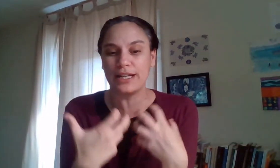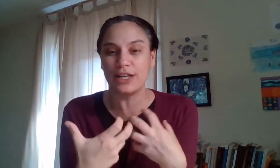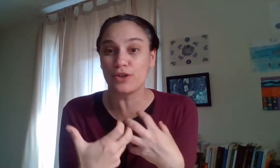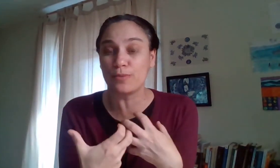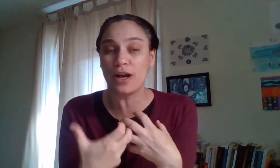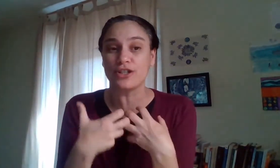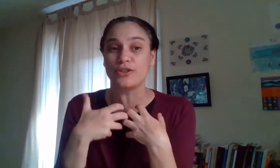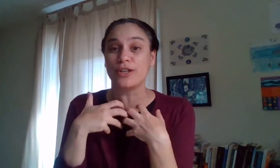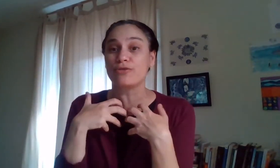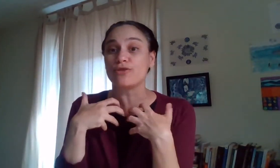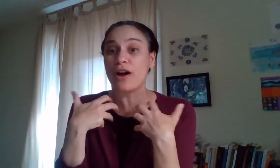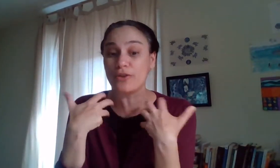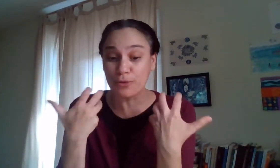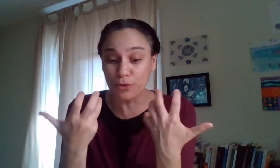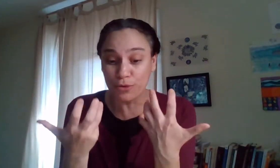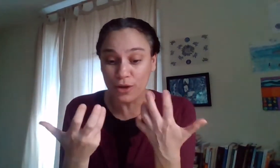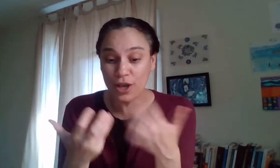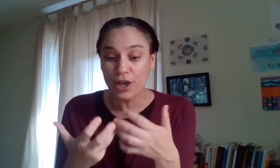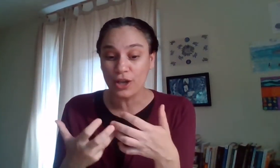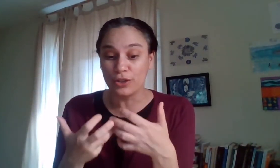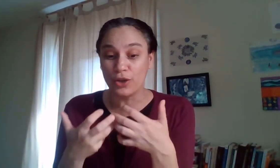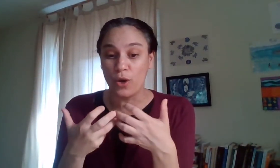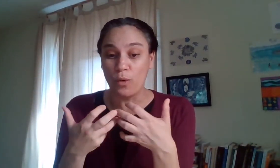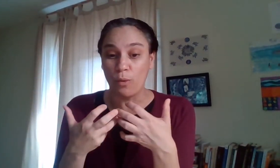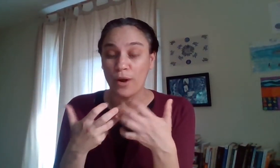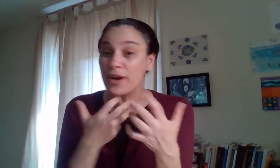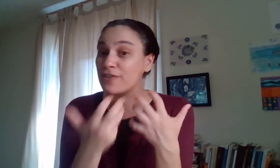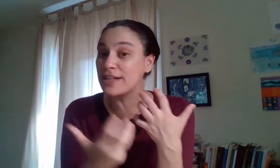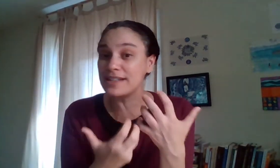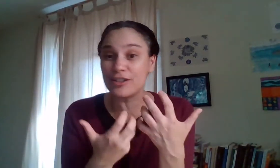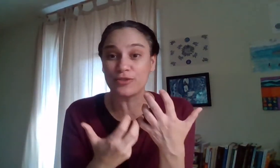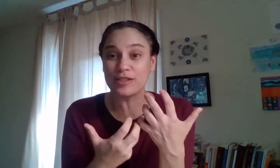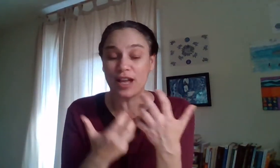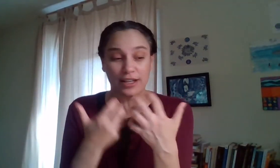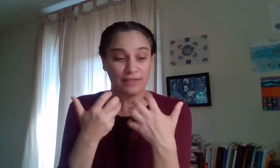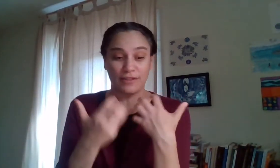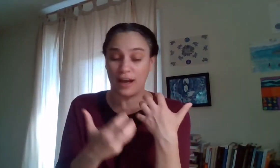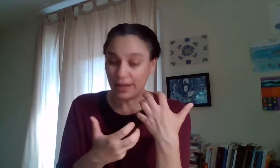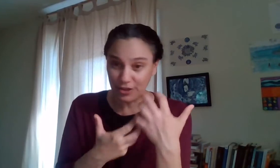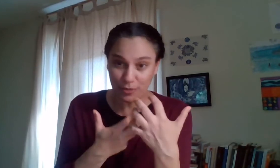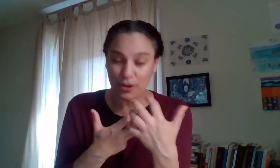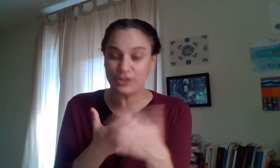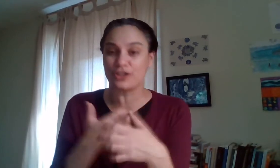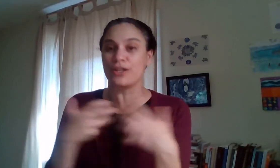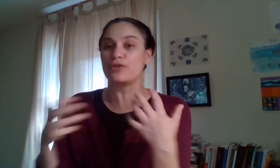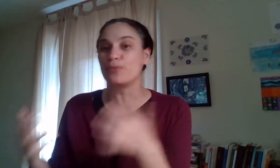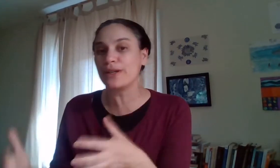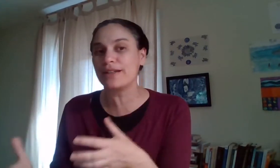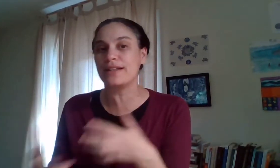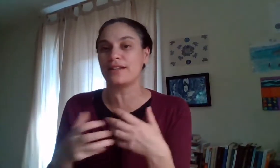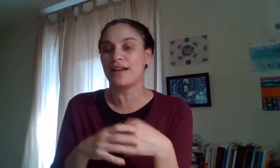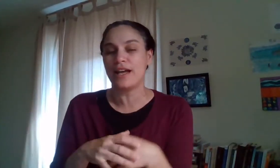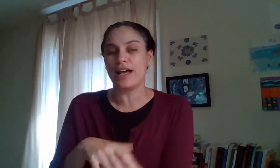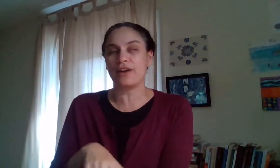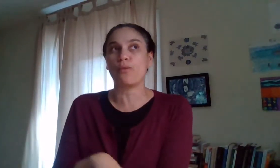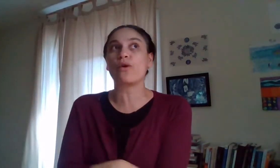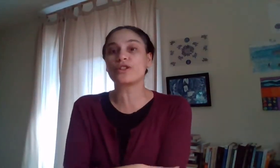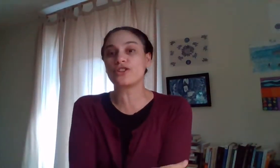in your project you get to talk through you know wherever it is that you're stuck in your project you get to bring it in and and workshop